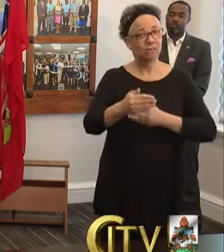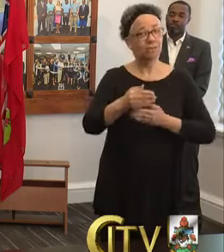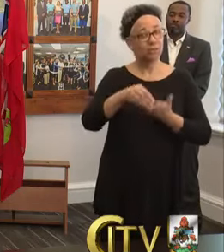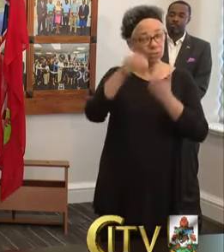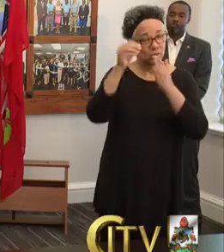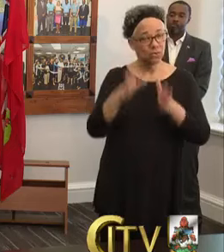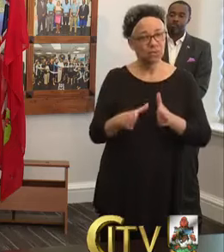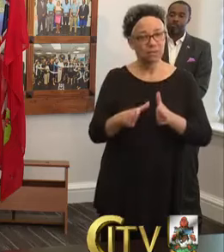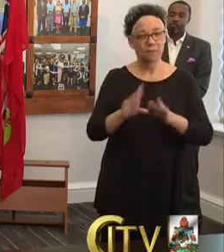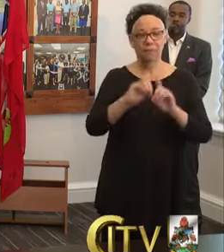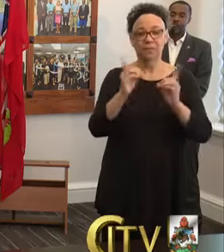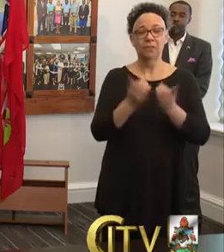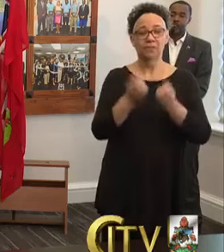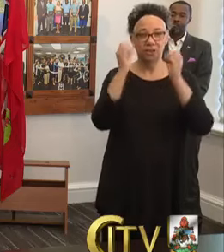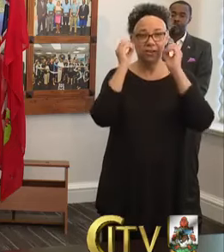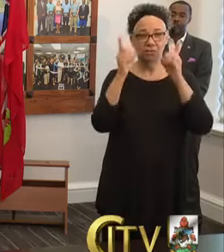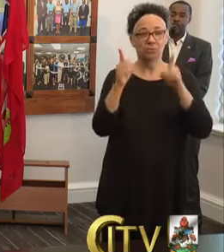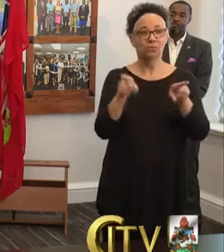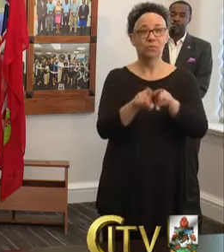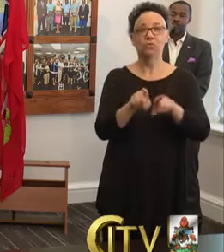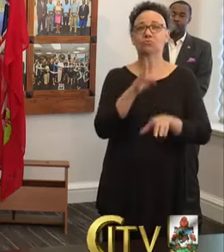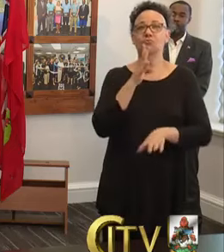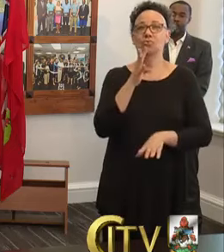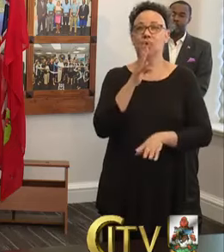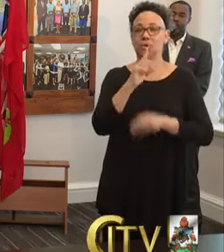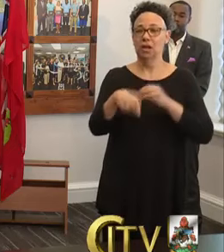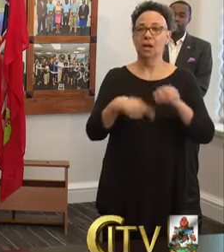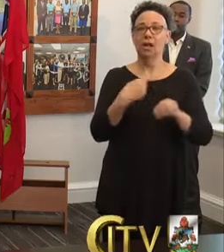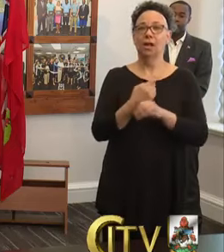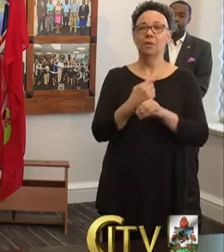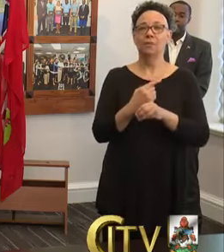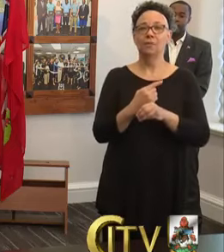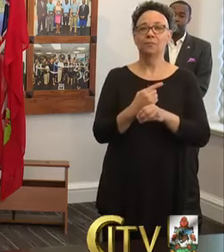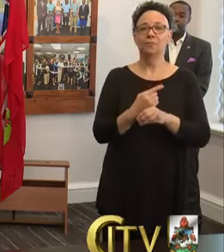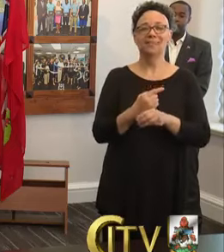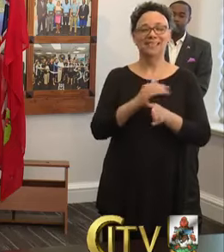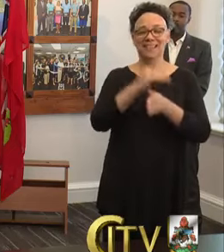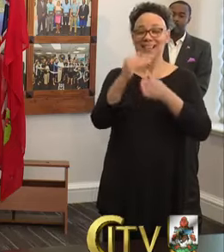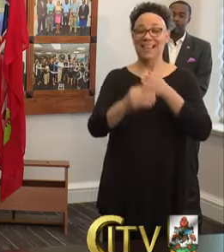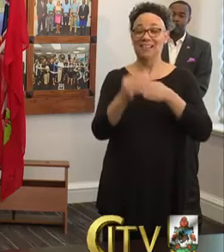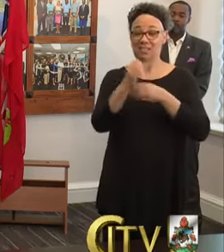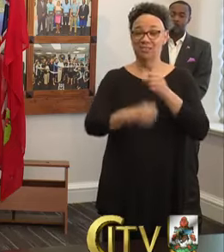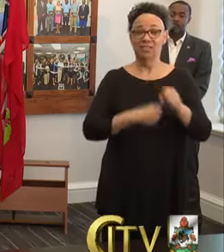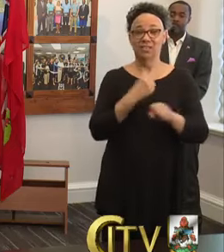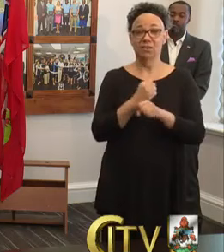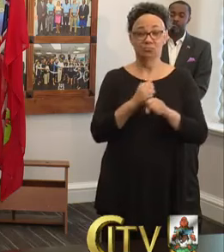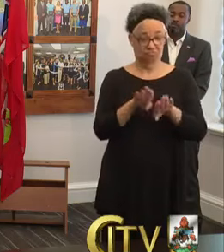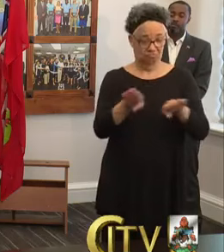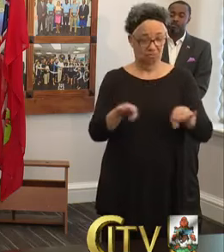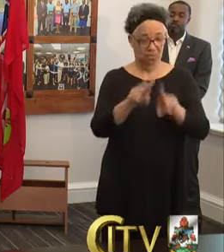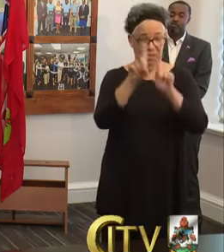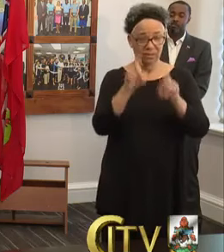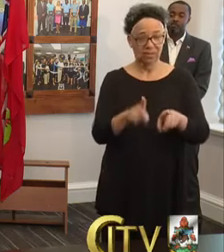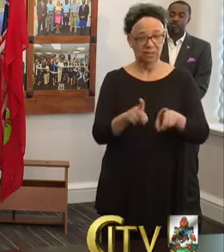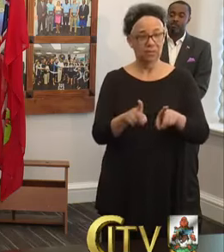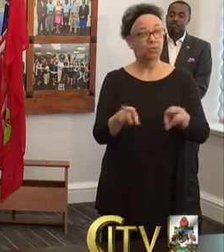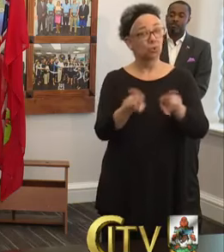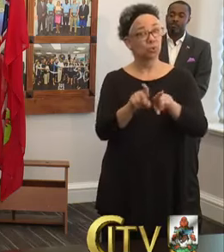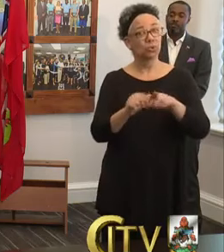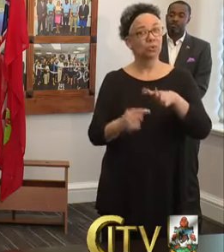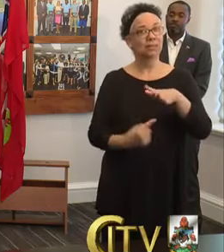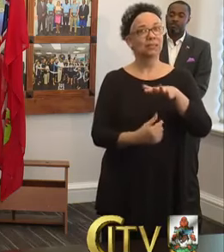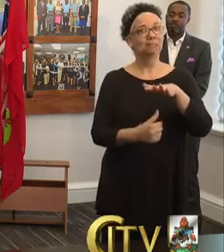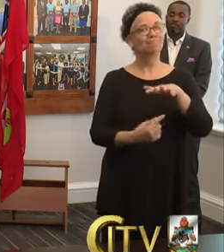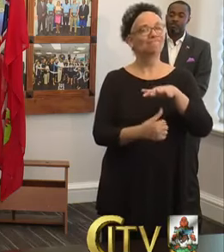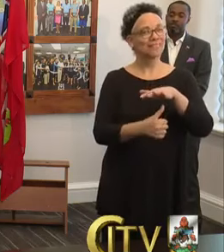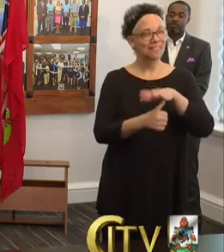of Education has also commenced discussions around end of year local examinations and senior school graduation. All efforts